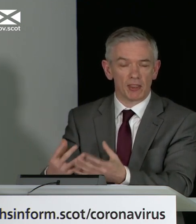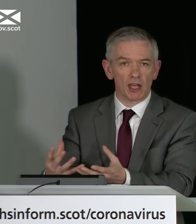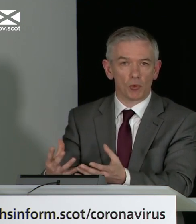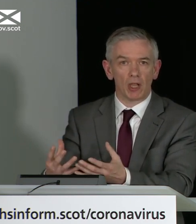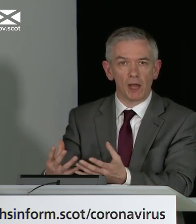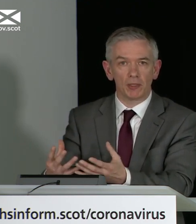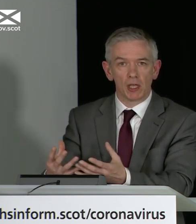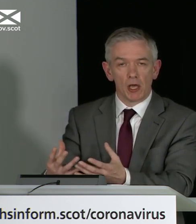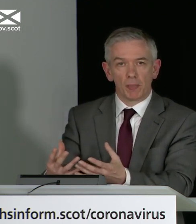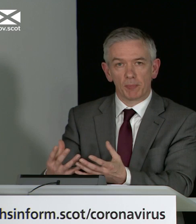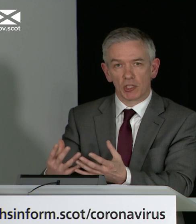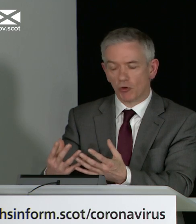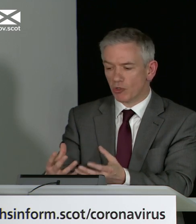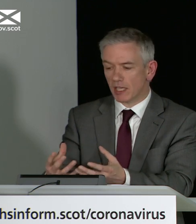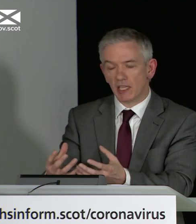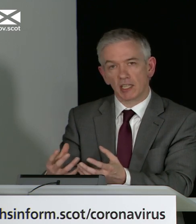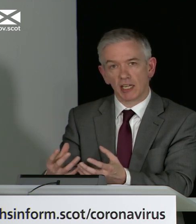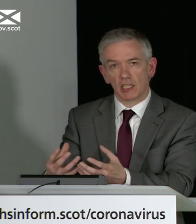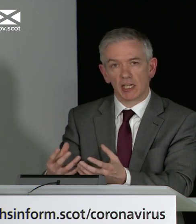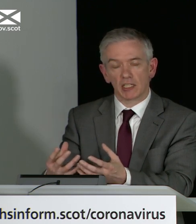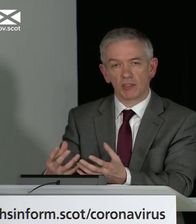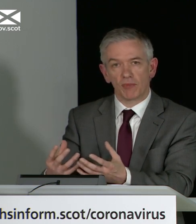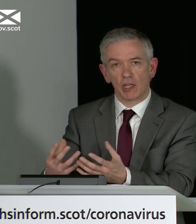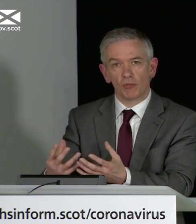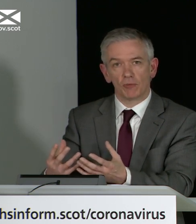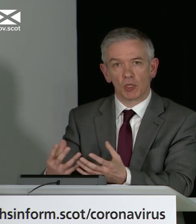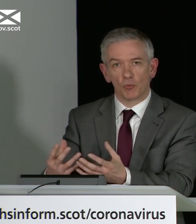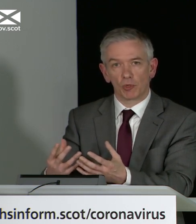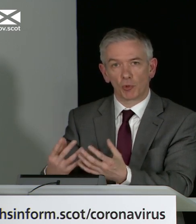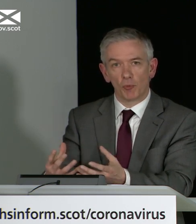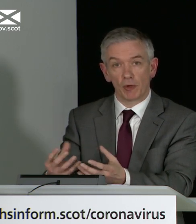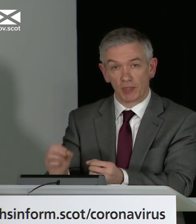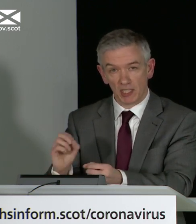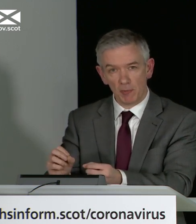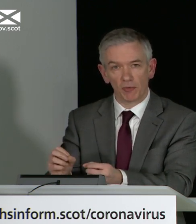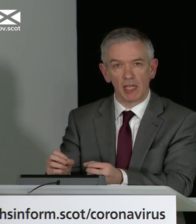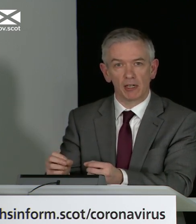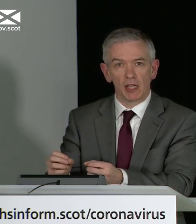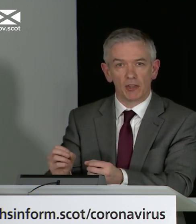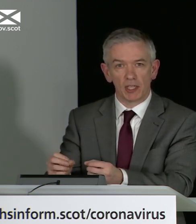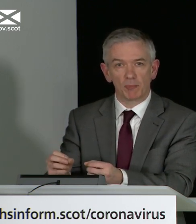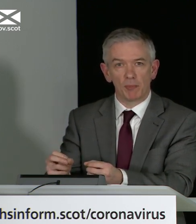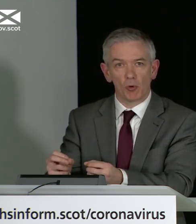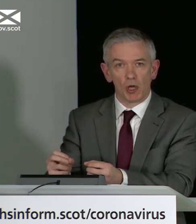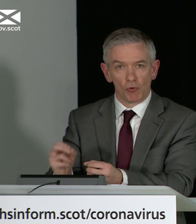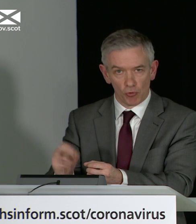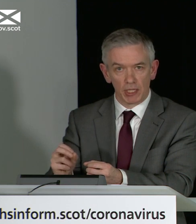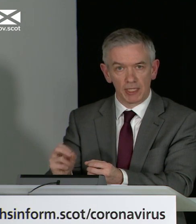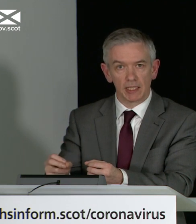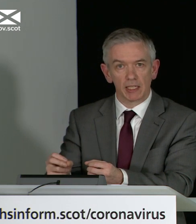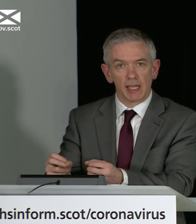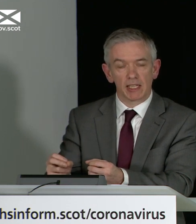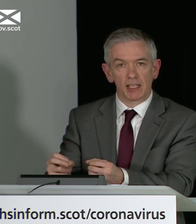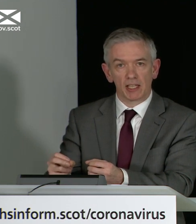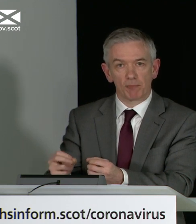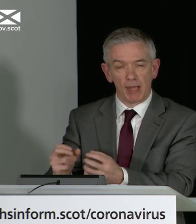then that will happen. But it's also the case that actually it's very often much more appropriate for the type of care that these people really